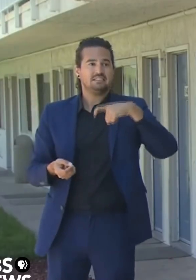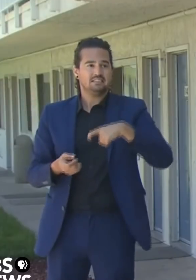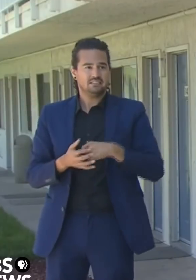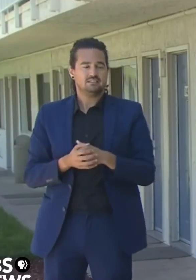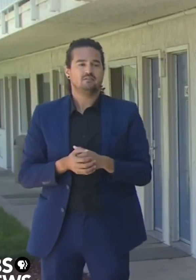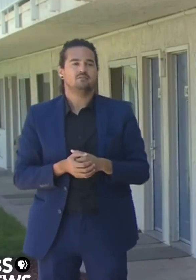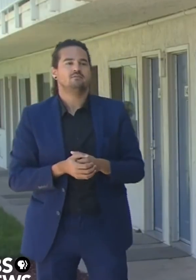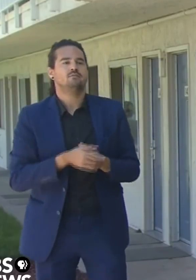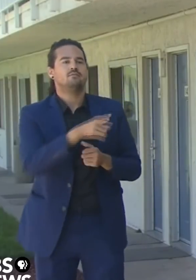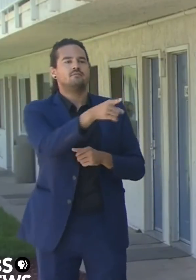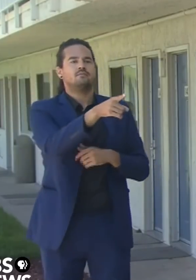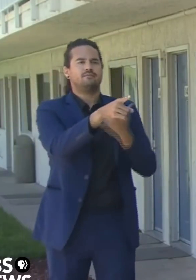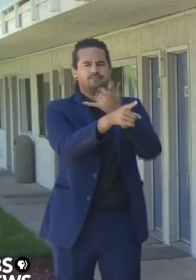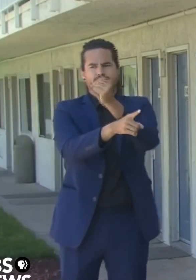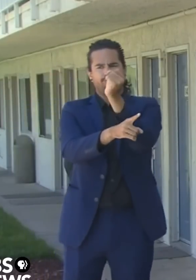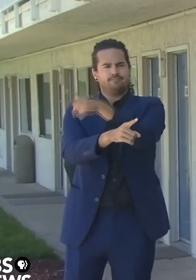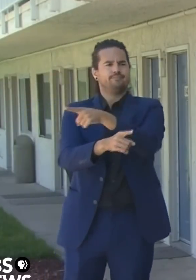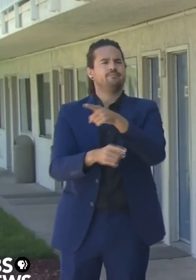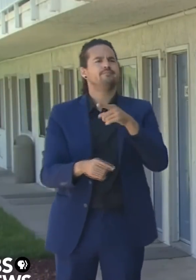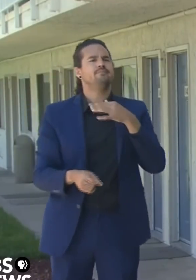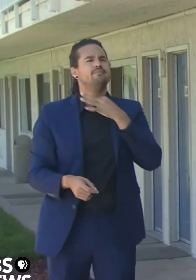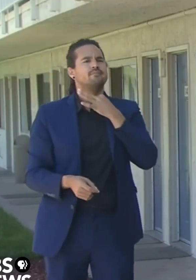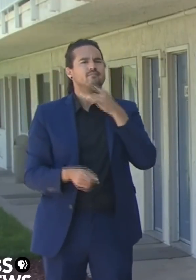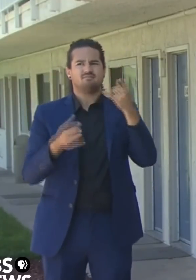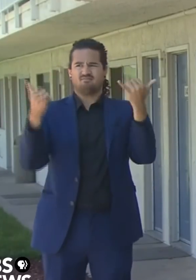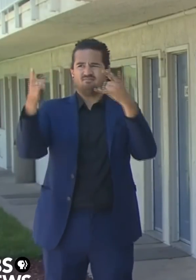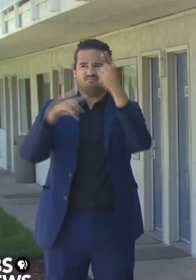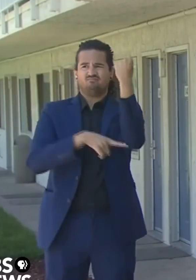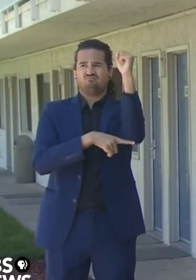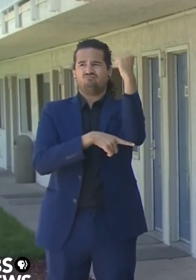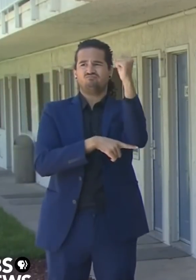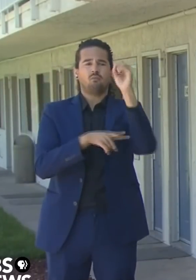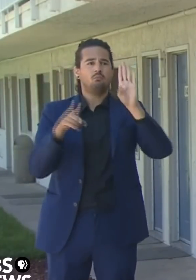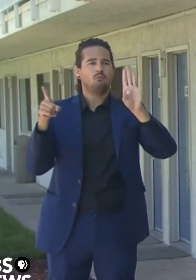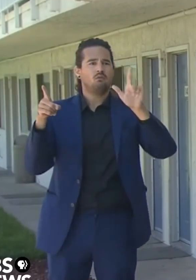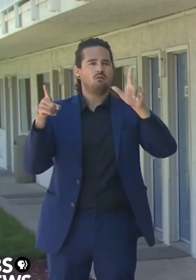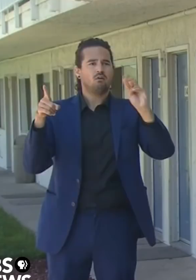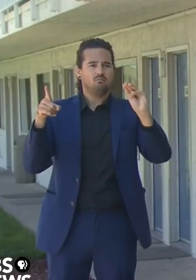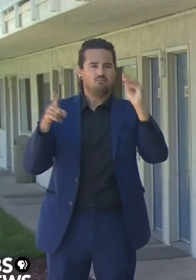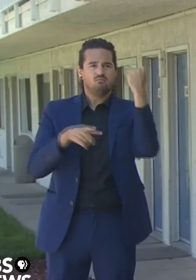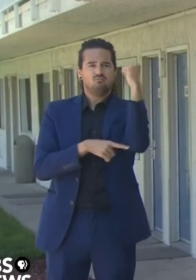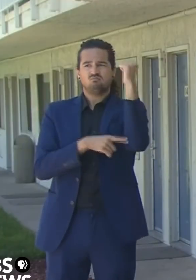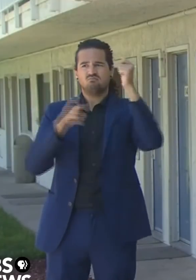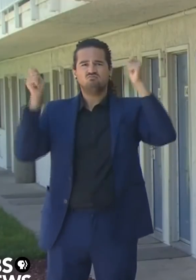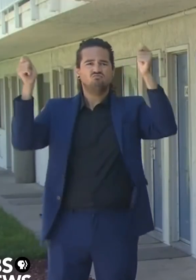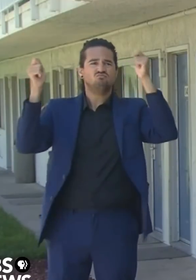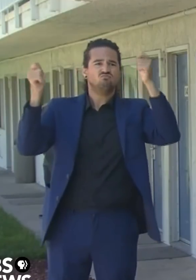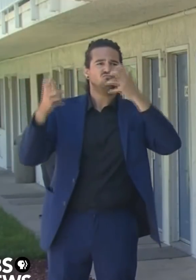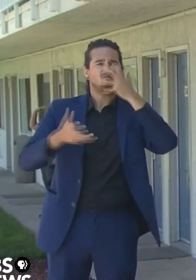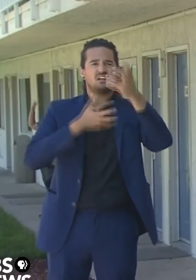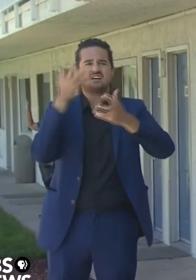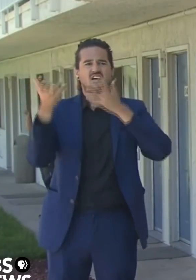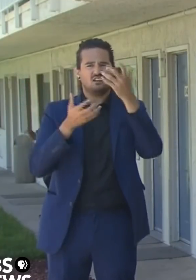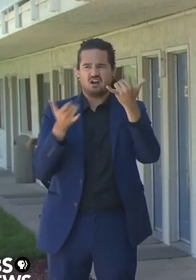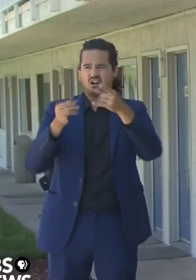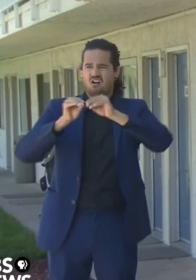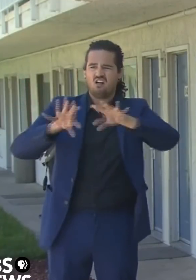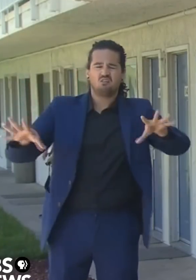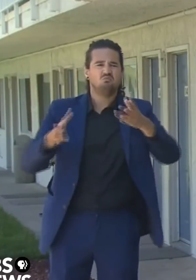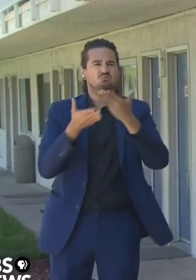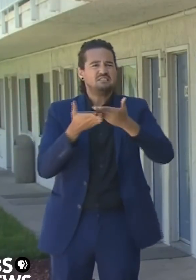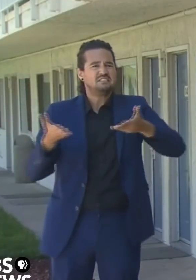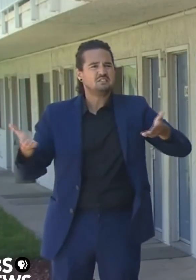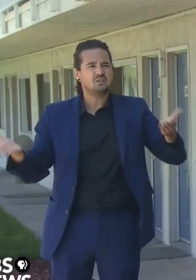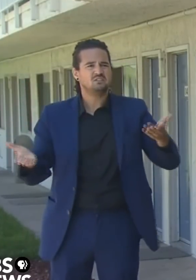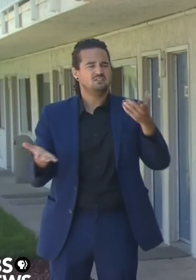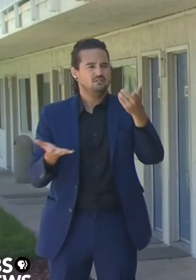Lives Matter protesters holding signs and asking for a redistribution of resources. Governor, San Quentin has over